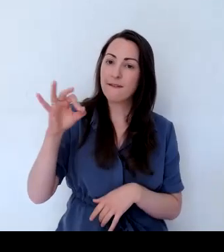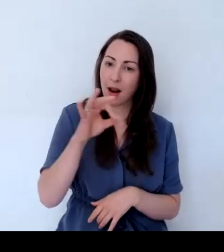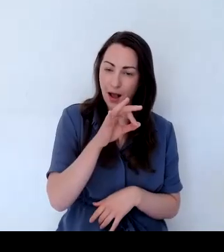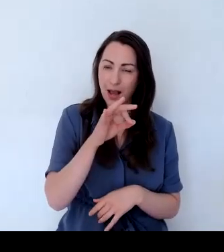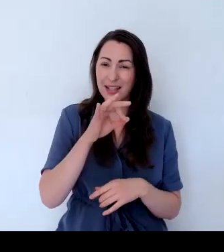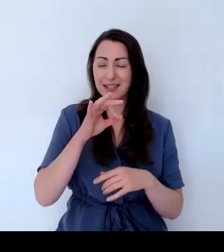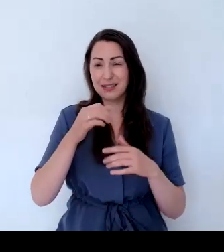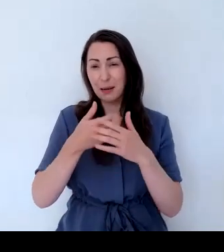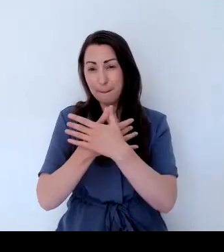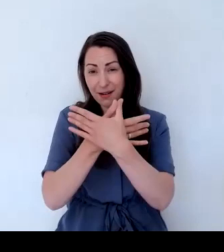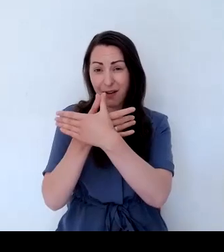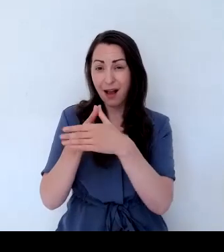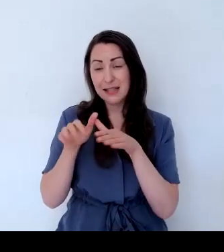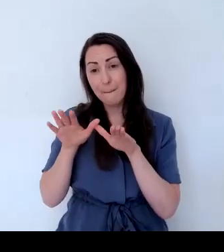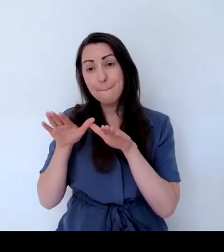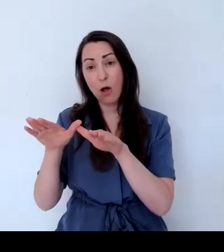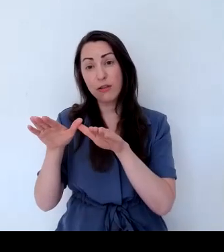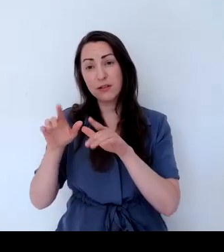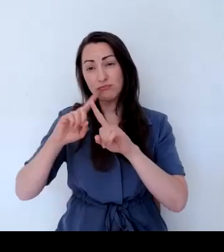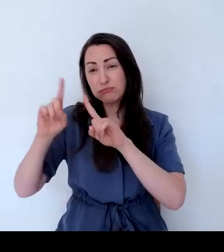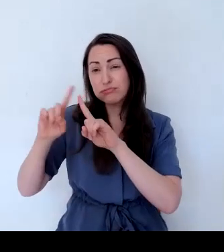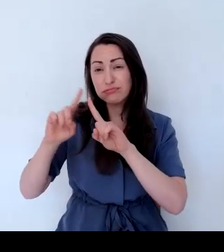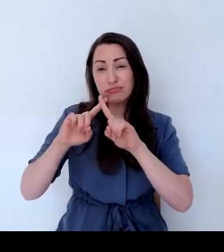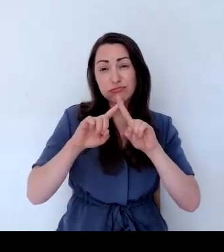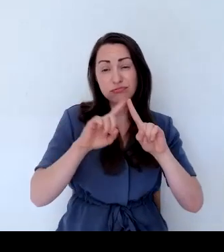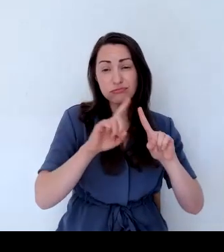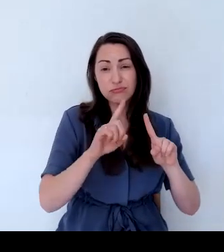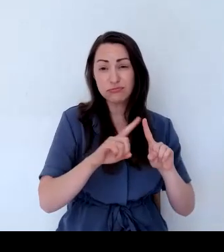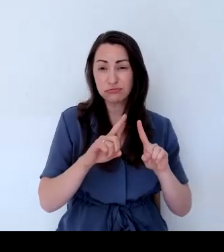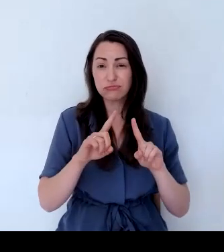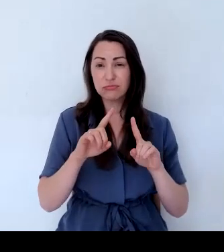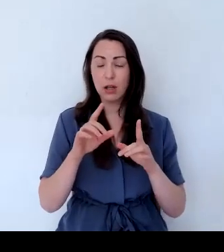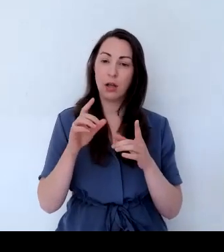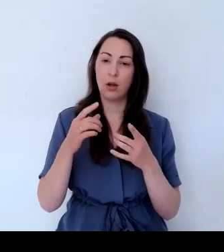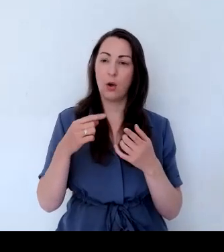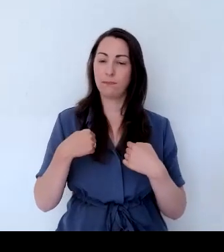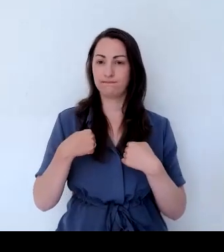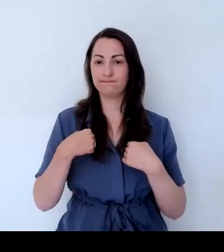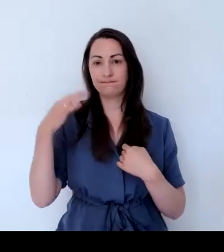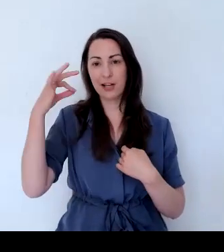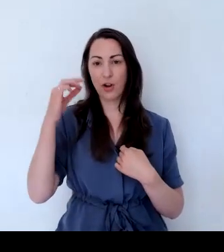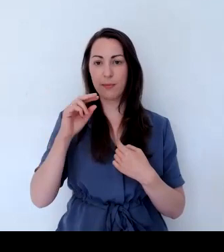pollinators. And Holly will just sign the word pollinators.